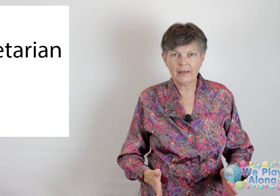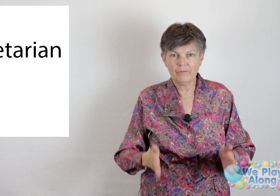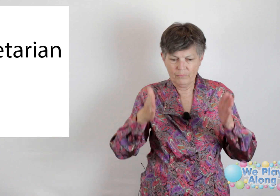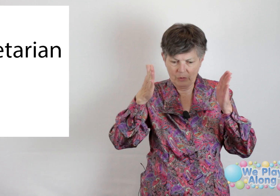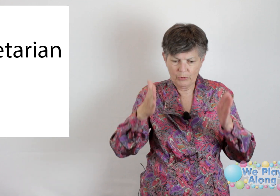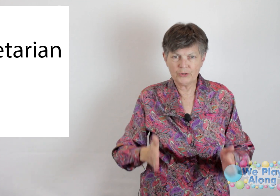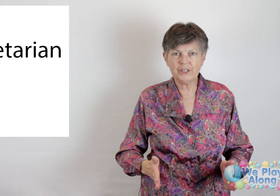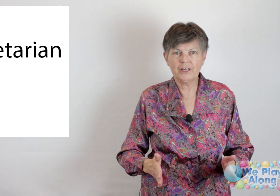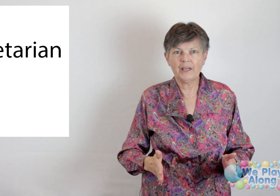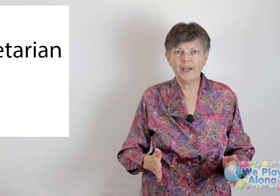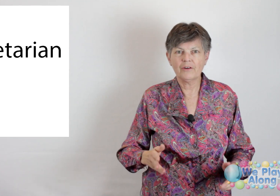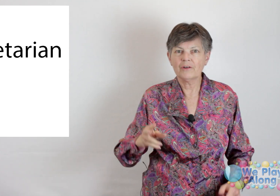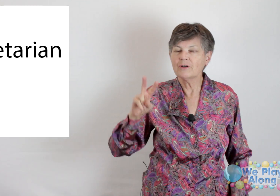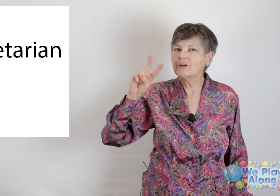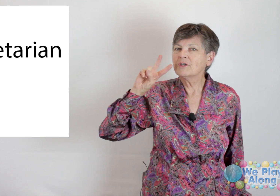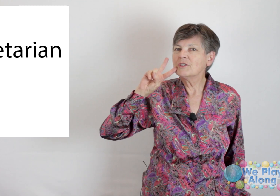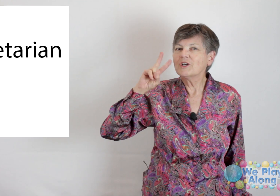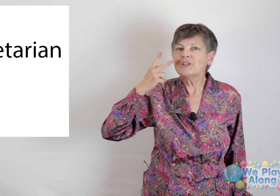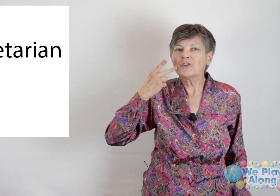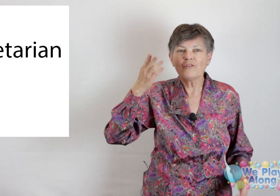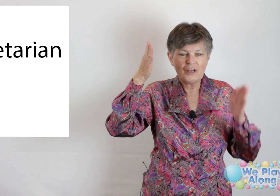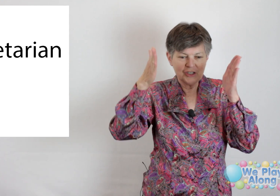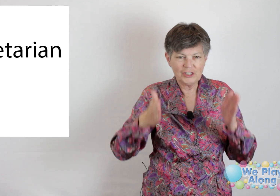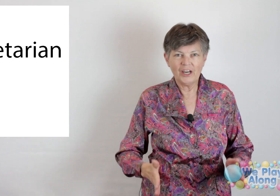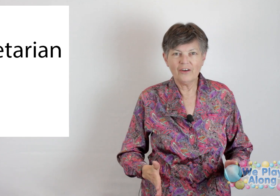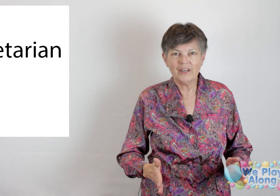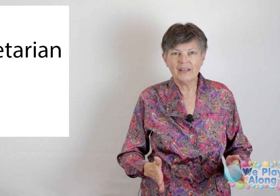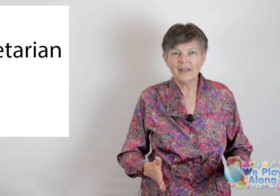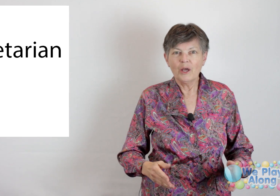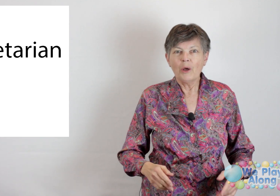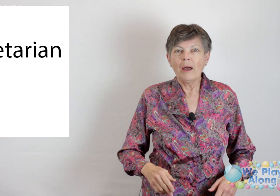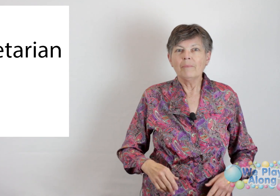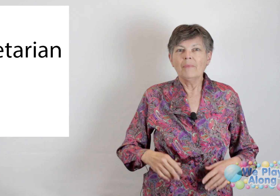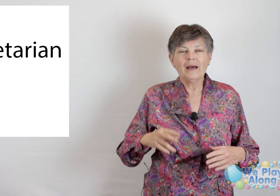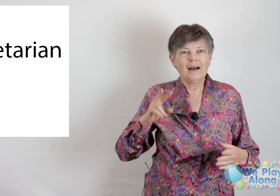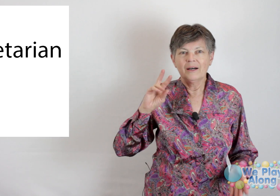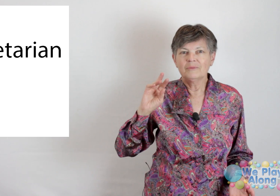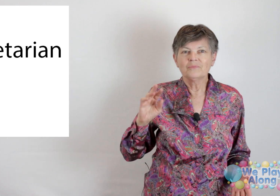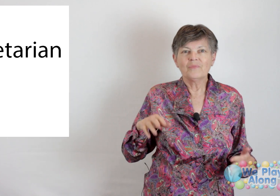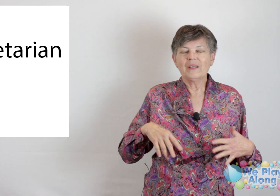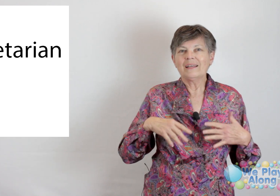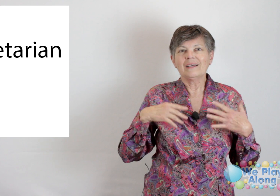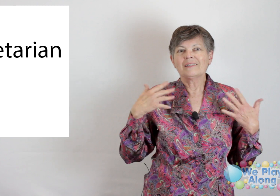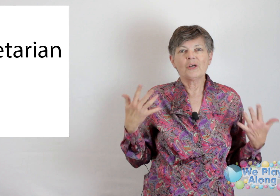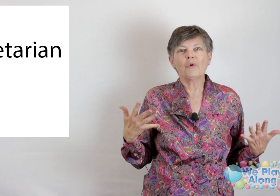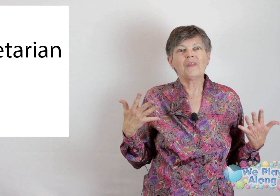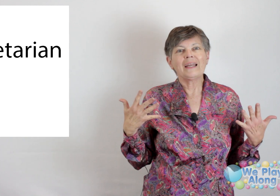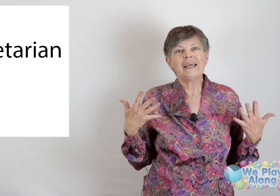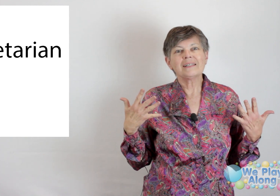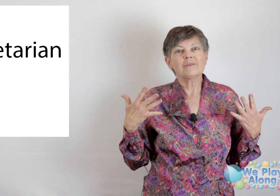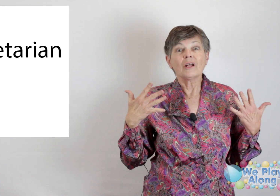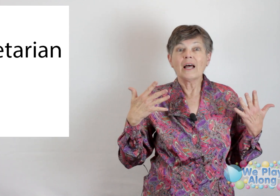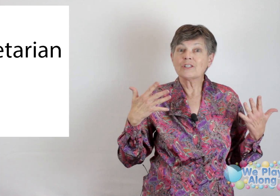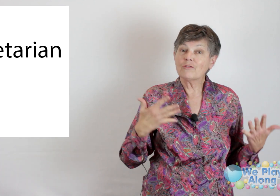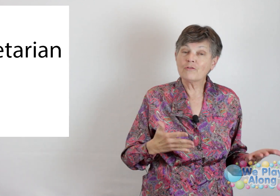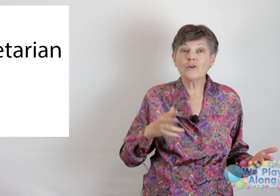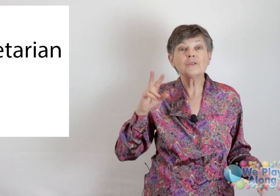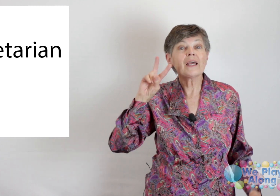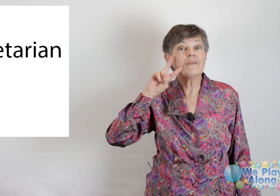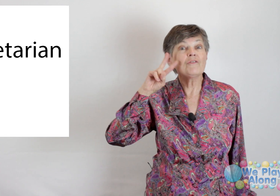like the person indicator. So a vegetarian is someone that eats lots of fruits and